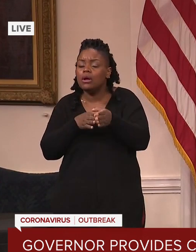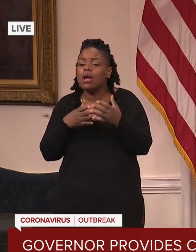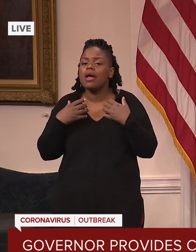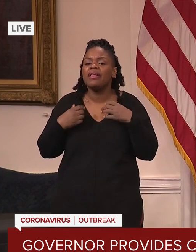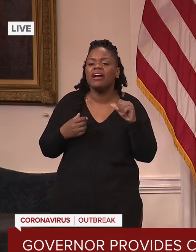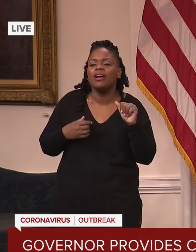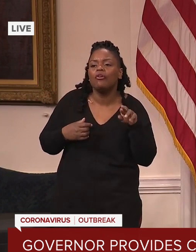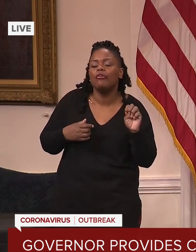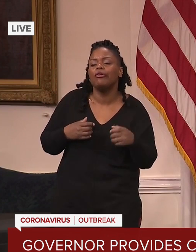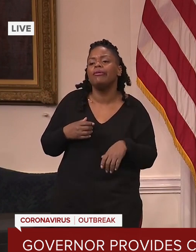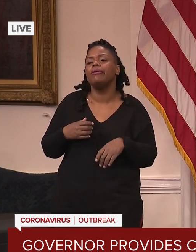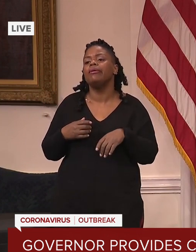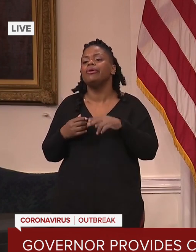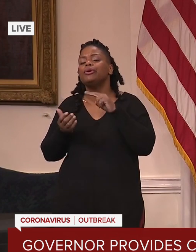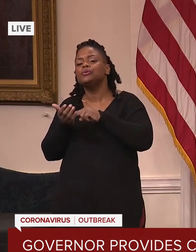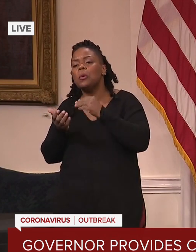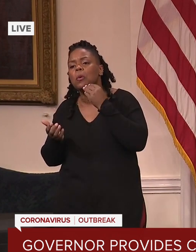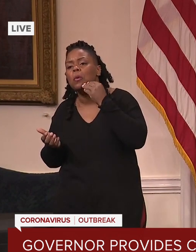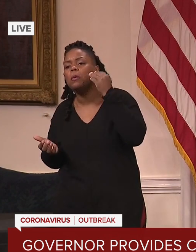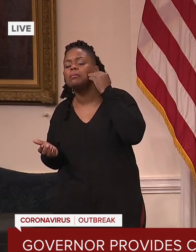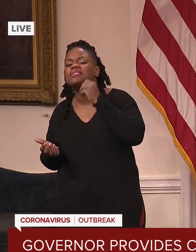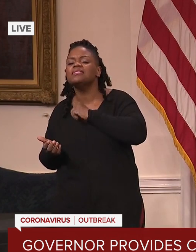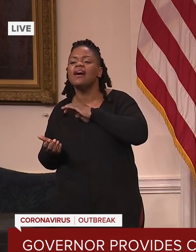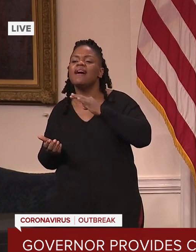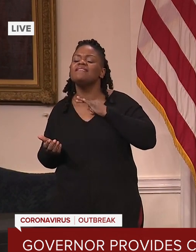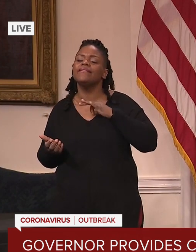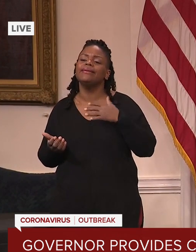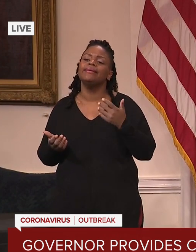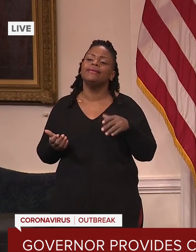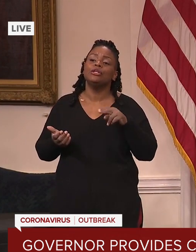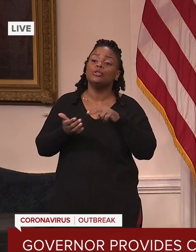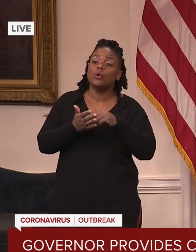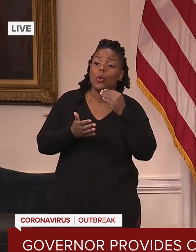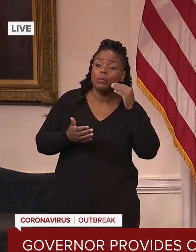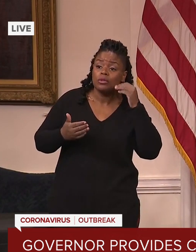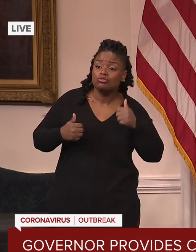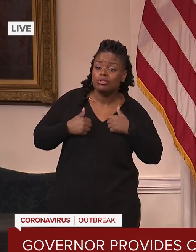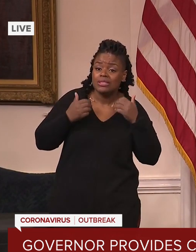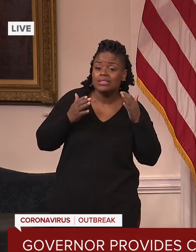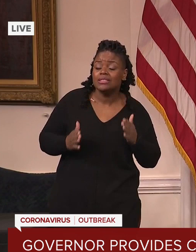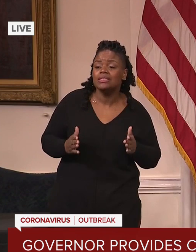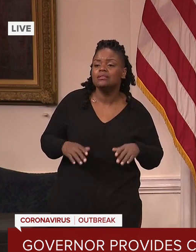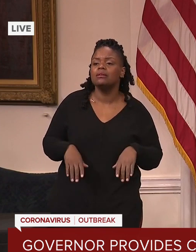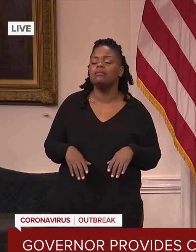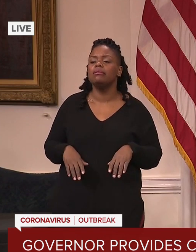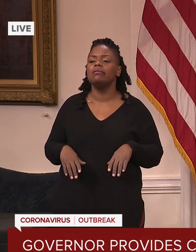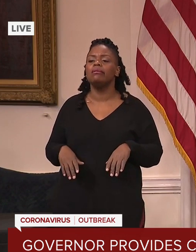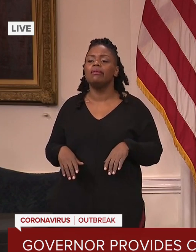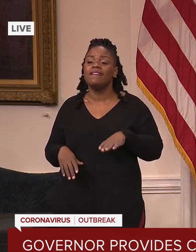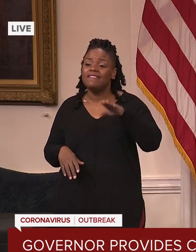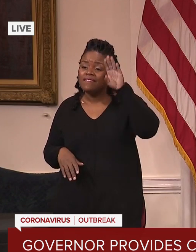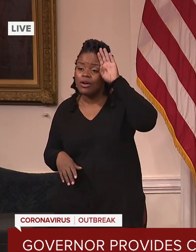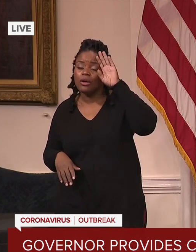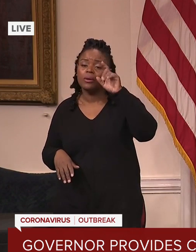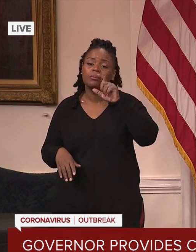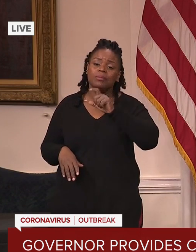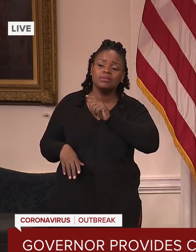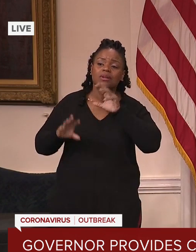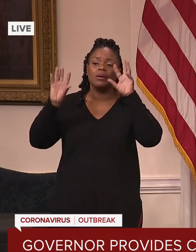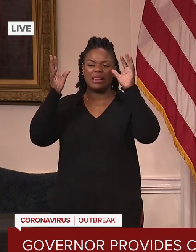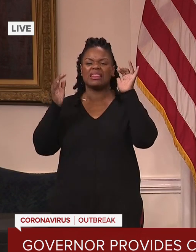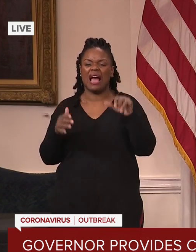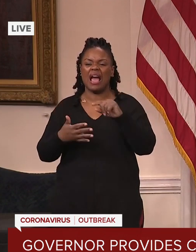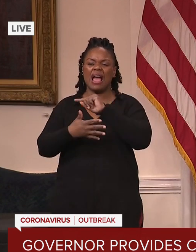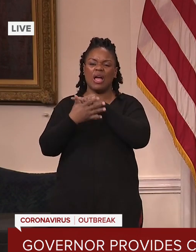and first responders. Our hospitals have been administrating vaccines to their staff